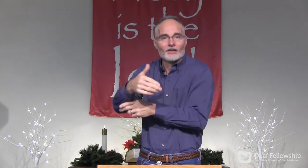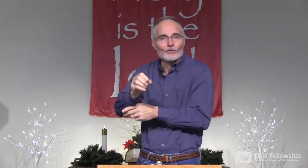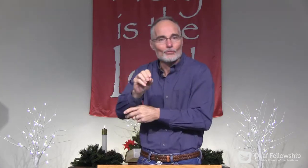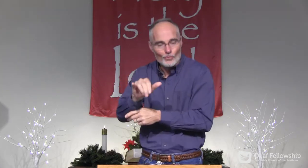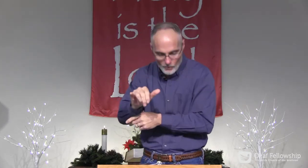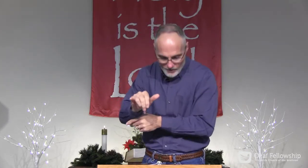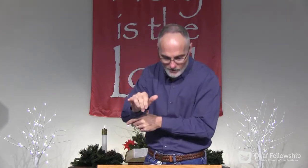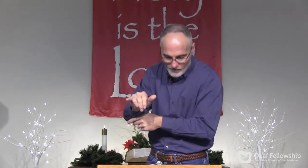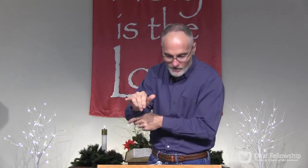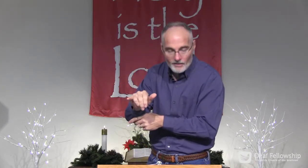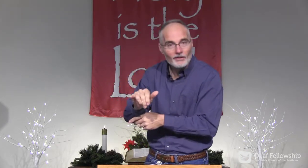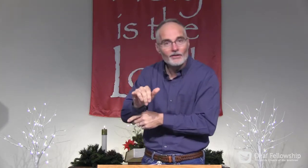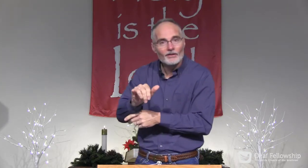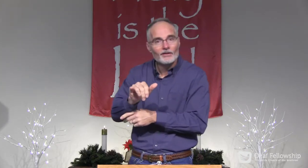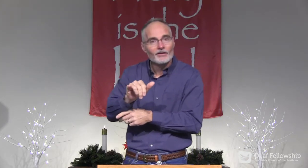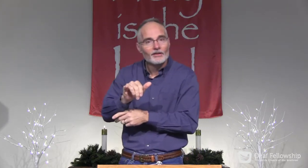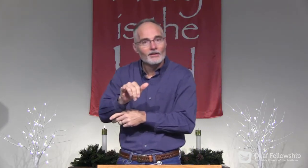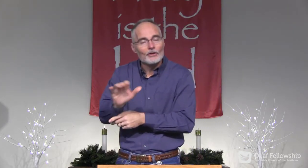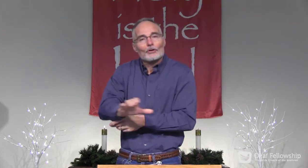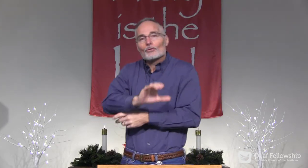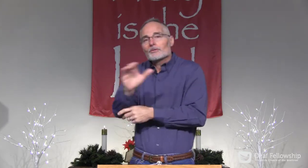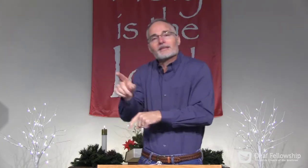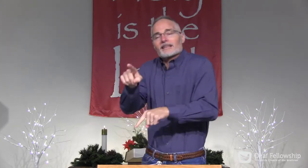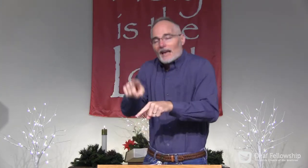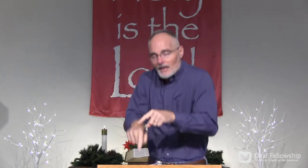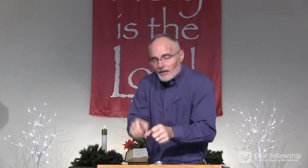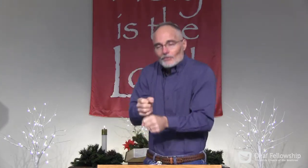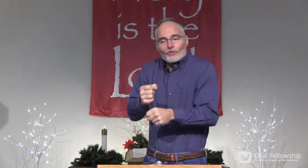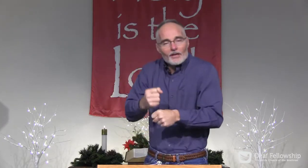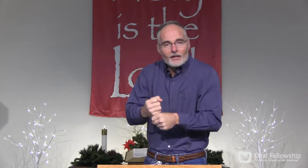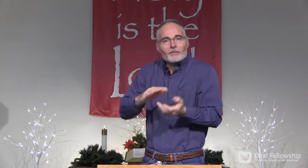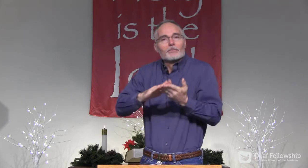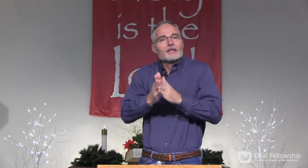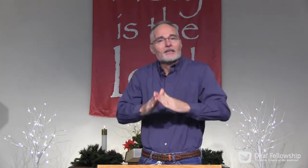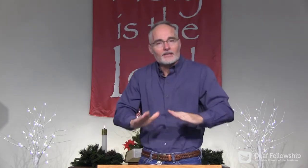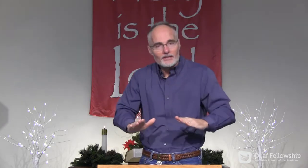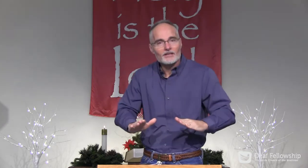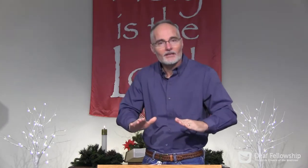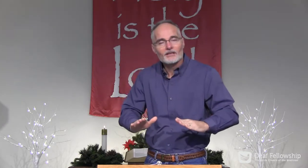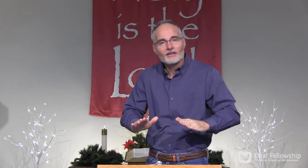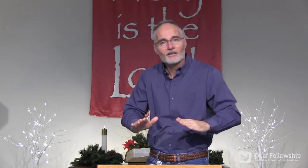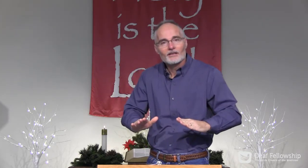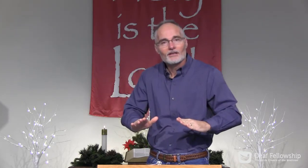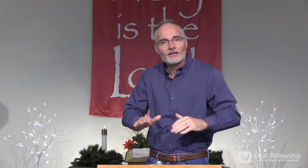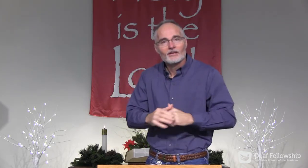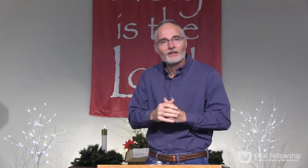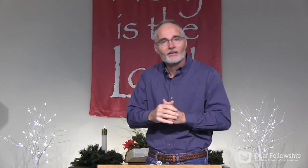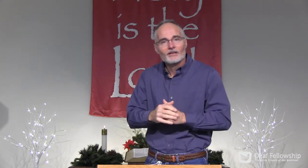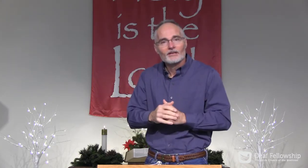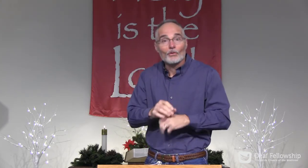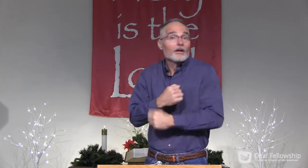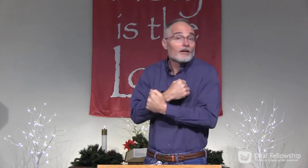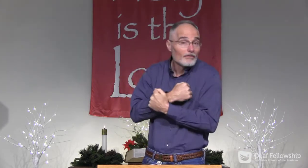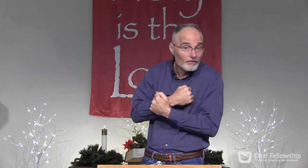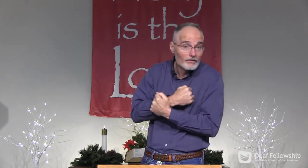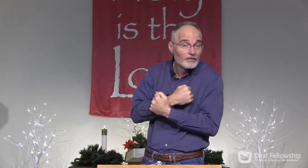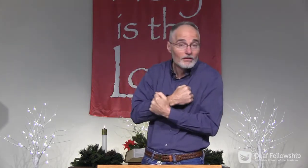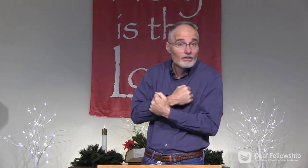itself cannot create joy. It can't create peace or